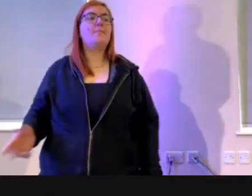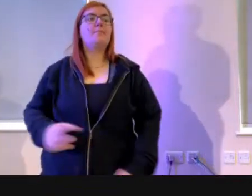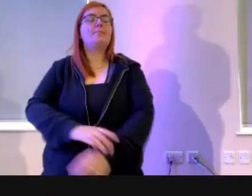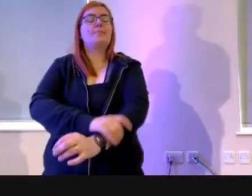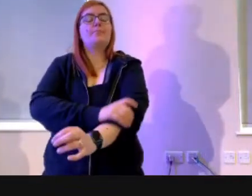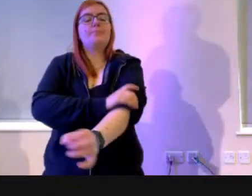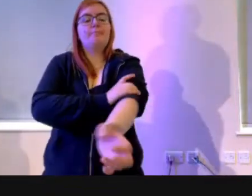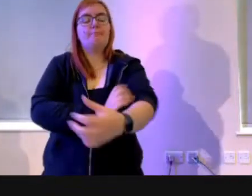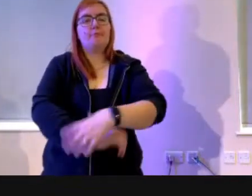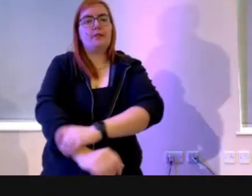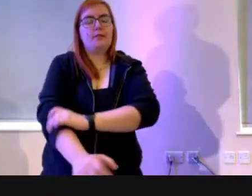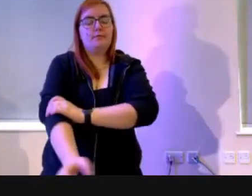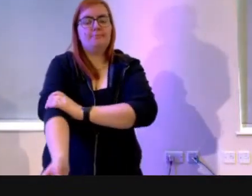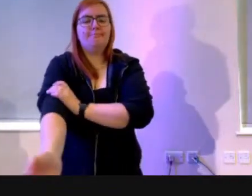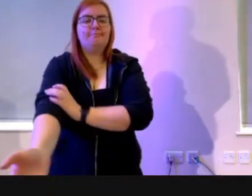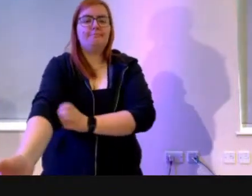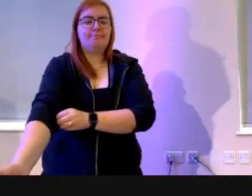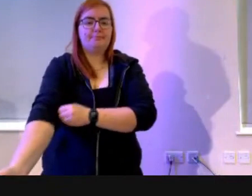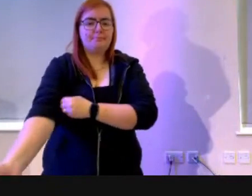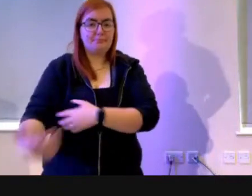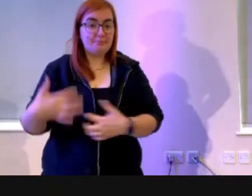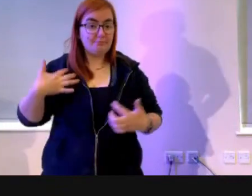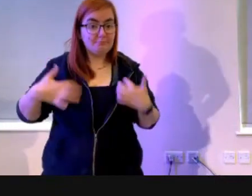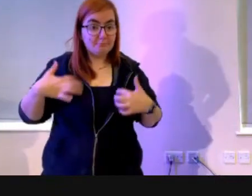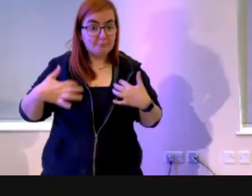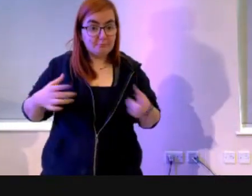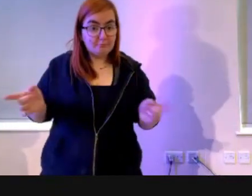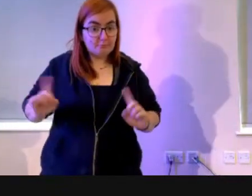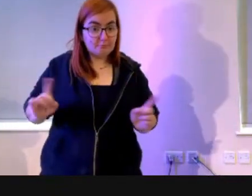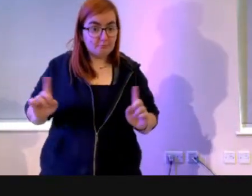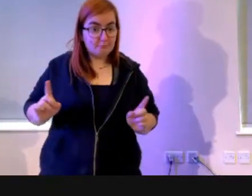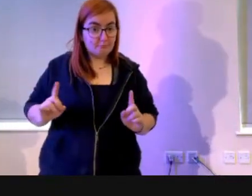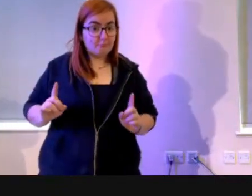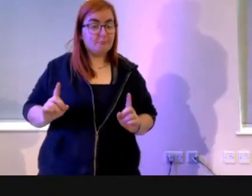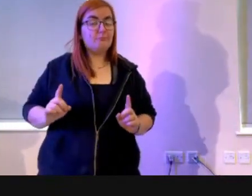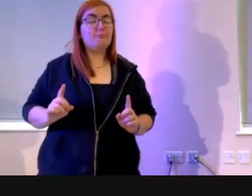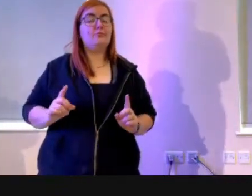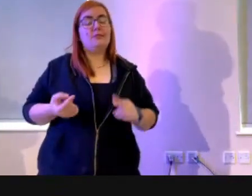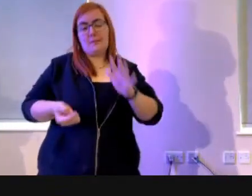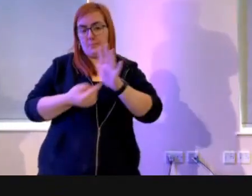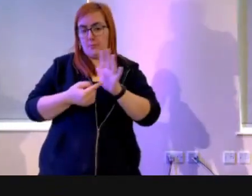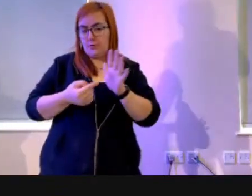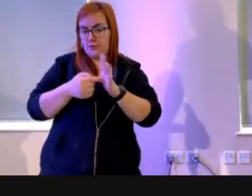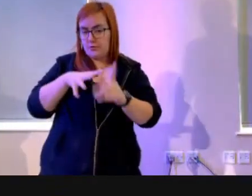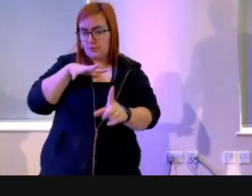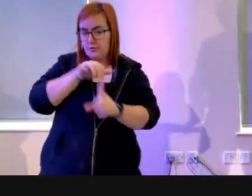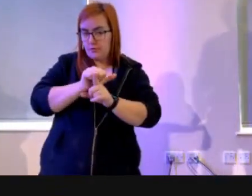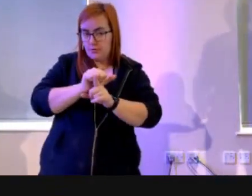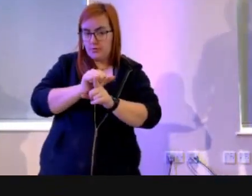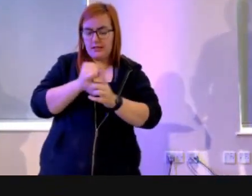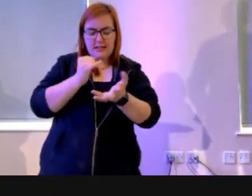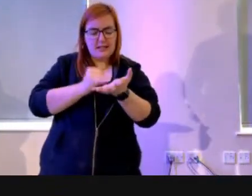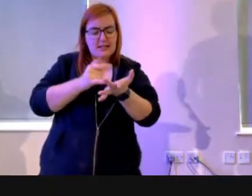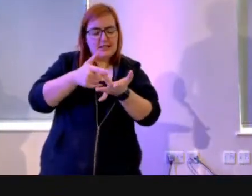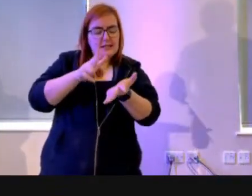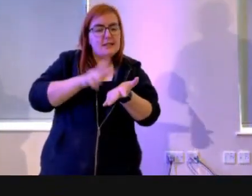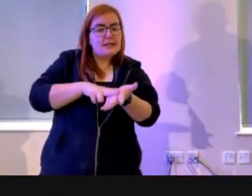Now what's really interesting here, and what's key to note, is what sin is doing here.